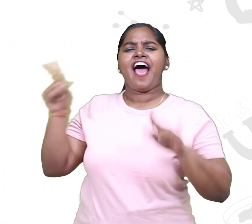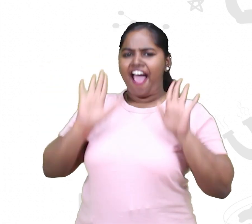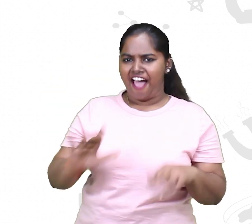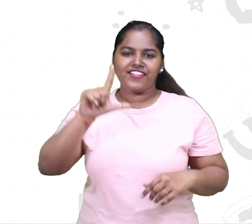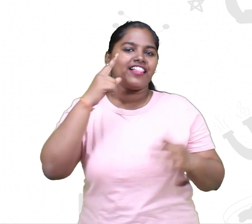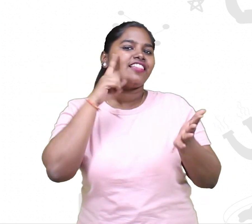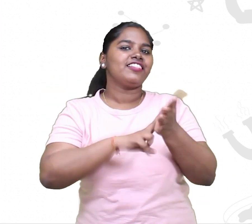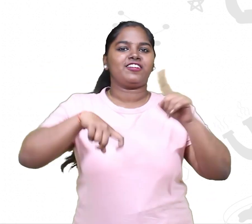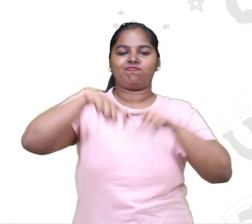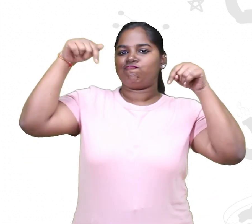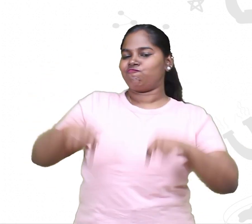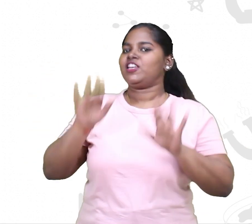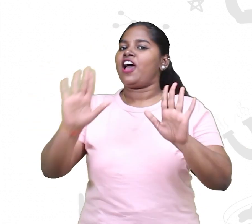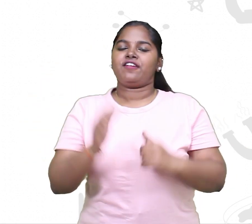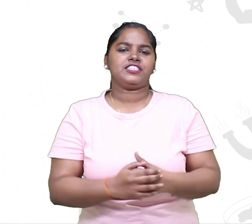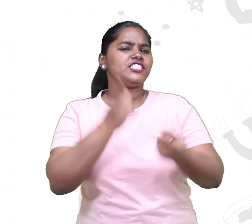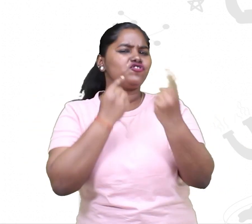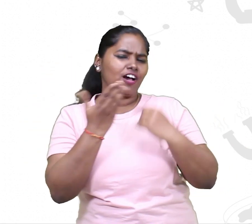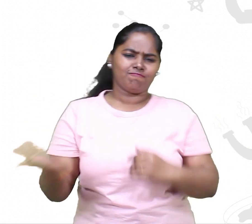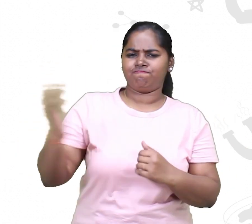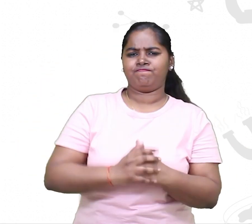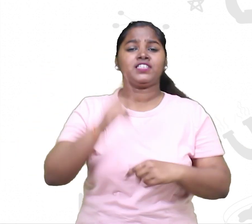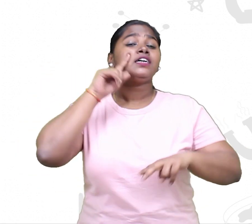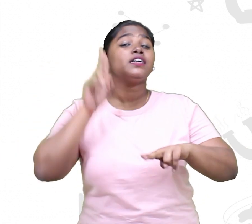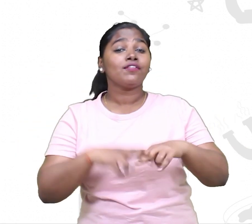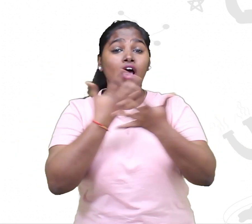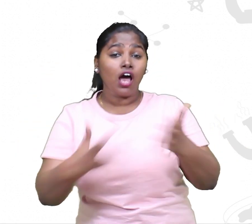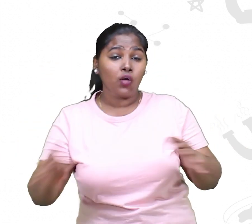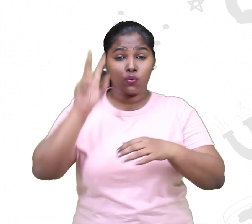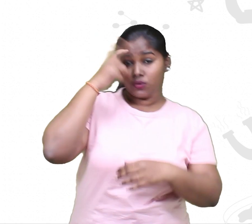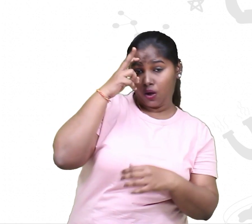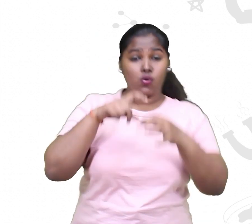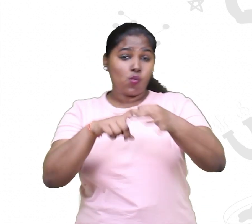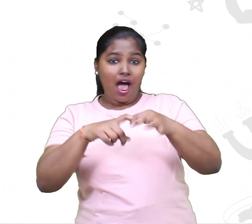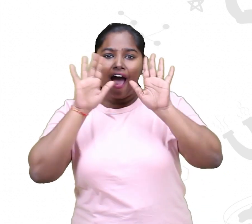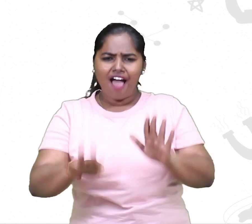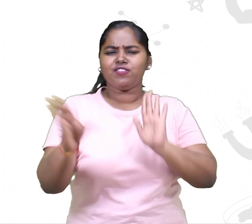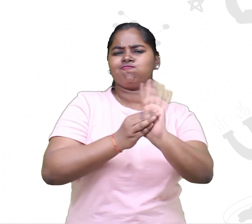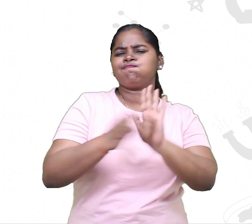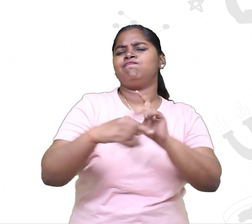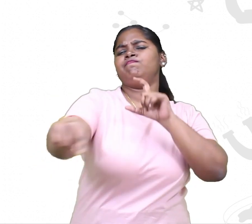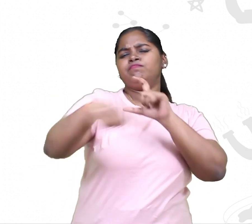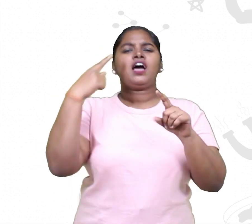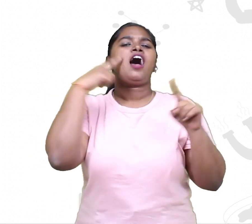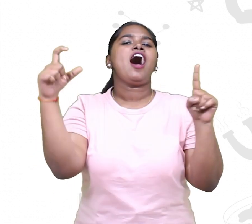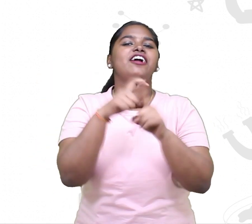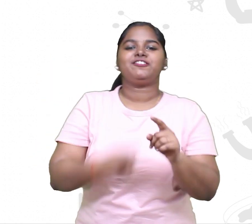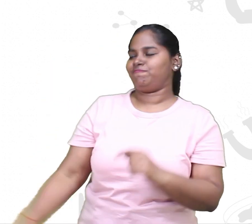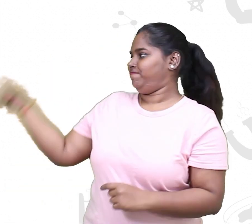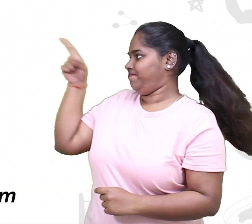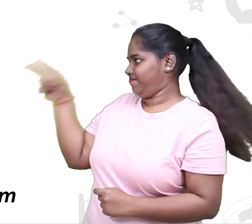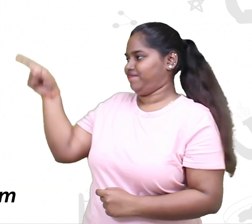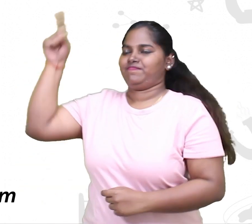notes. If you have any questions you want us to explore, shoot them away to indiaaskswhy at gmail.com.